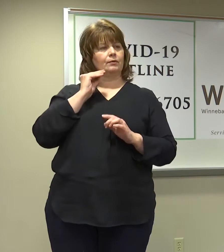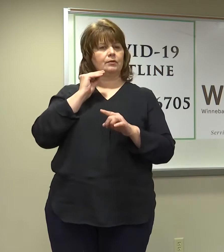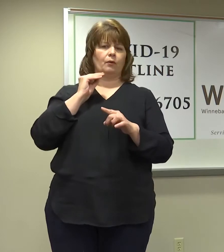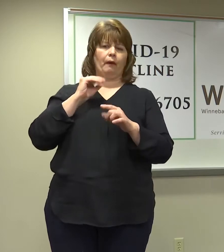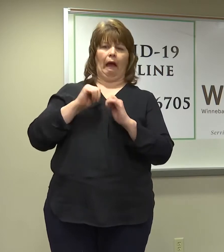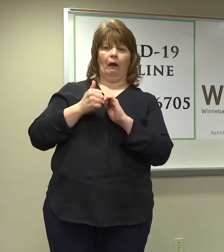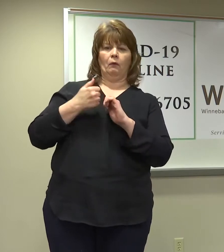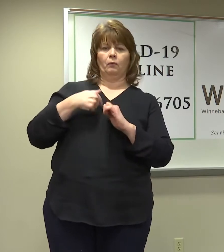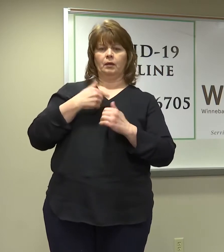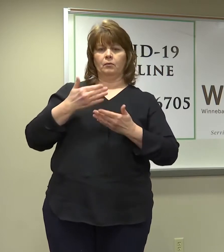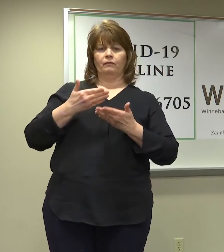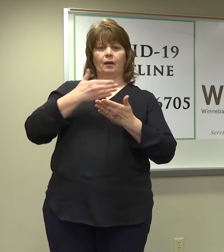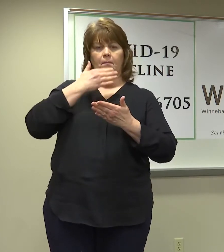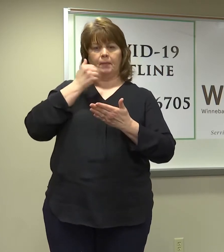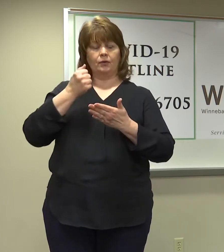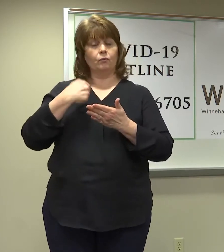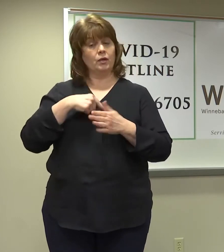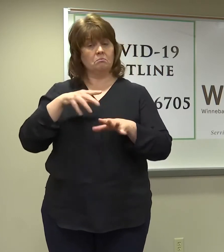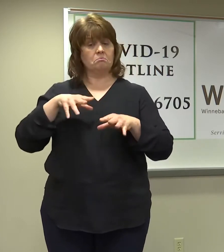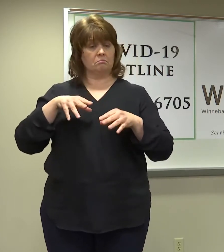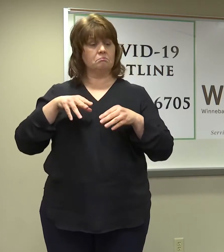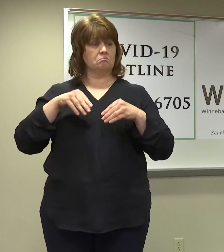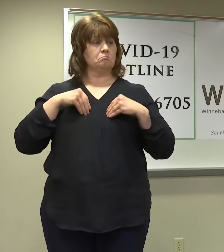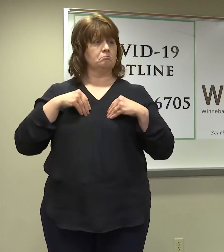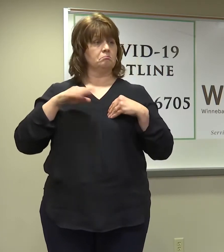vaccine? Believe it or not, we're open to that as well.